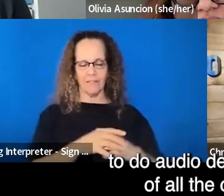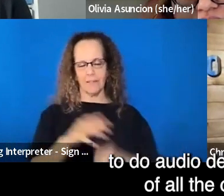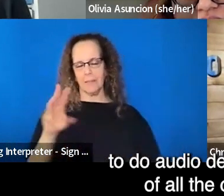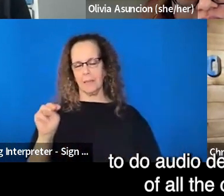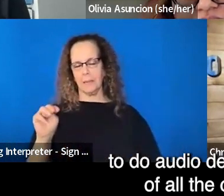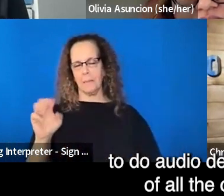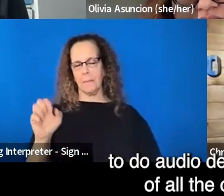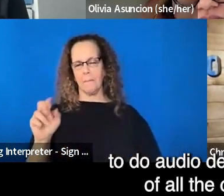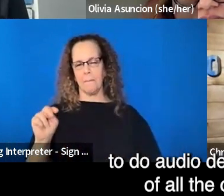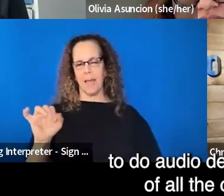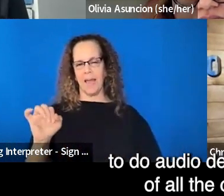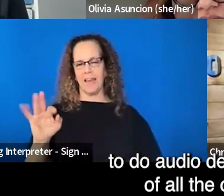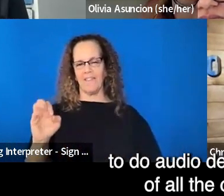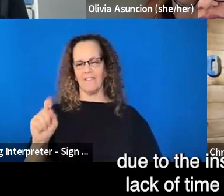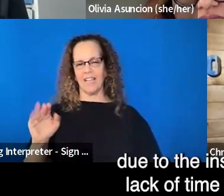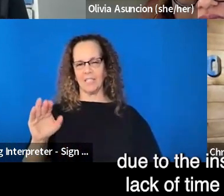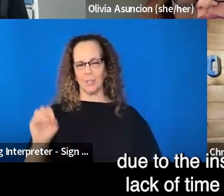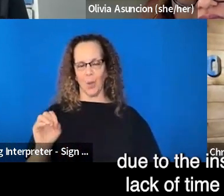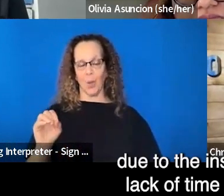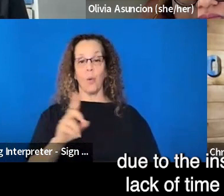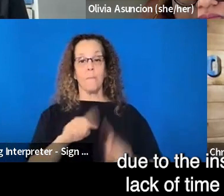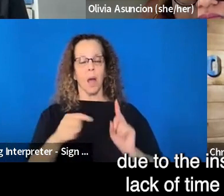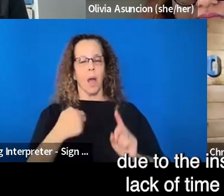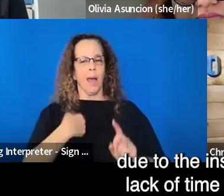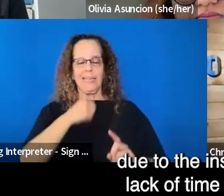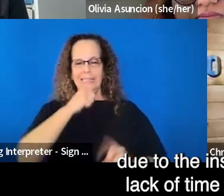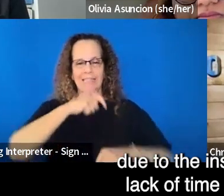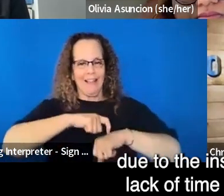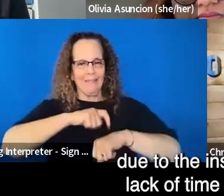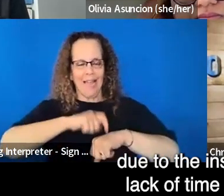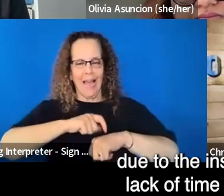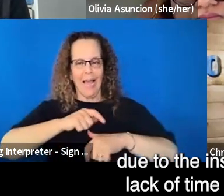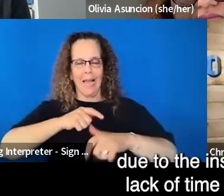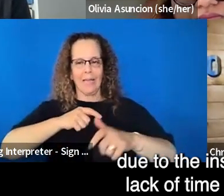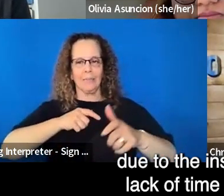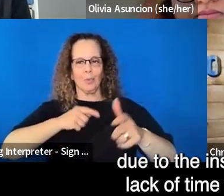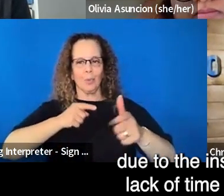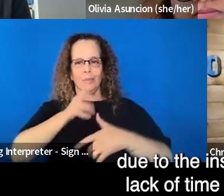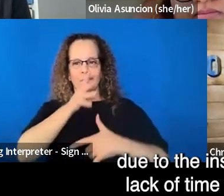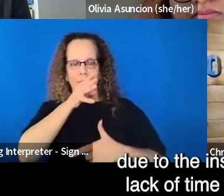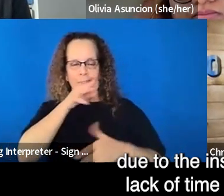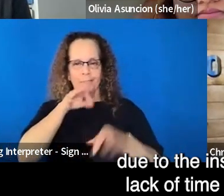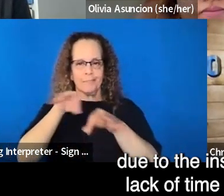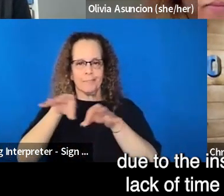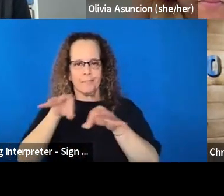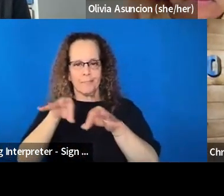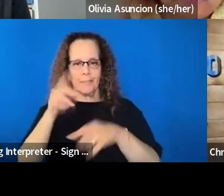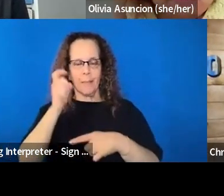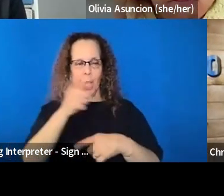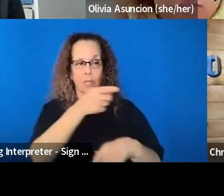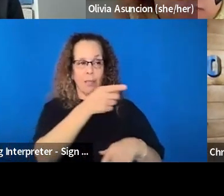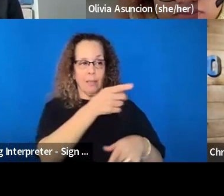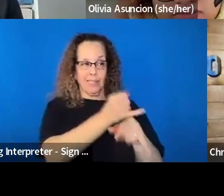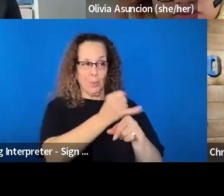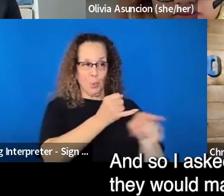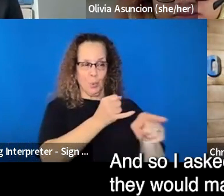audio descriptions of all the outfits due to the, um, institution's lack of time for